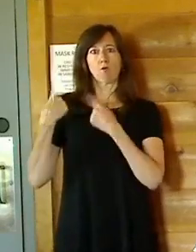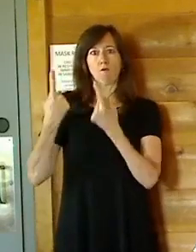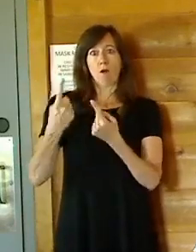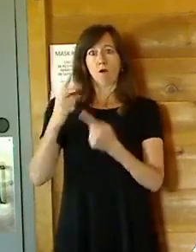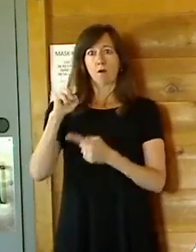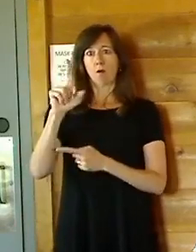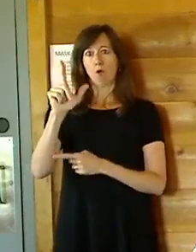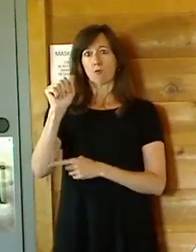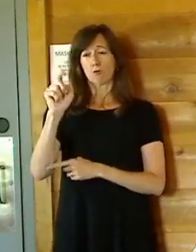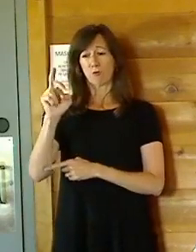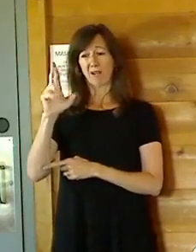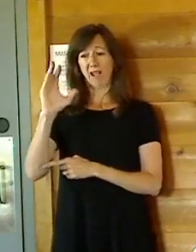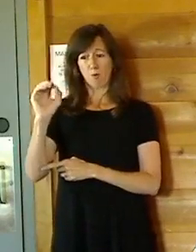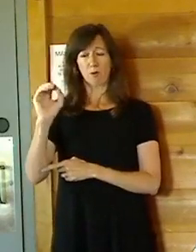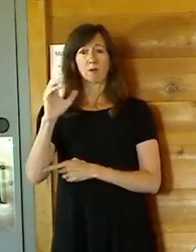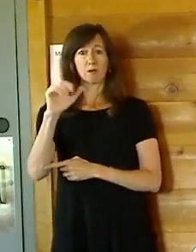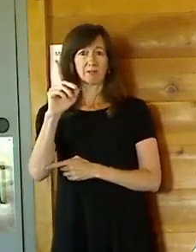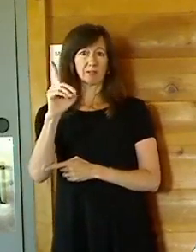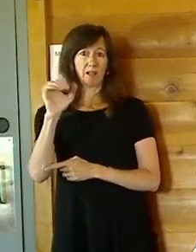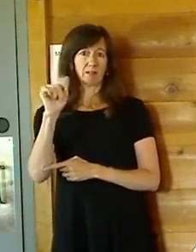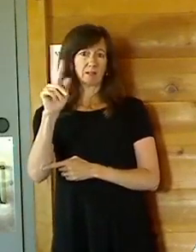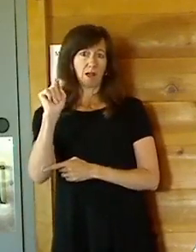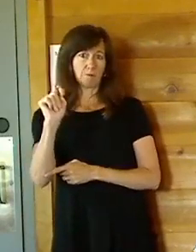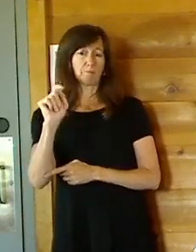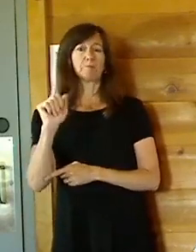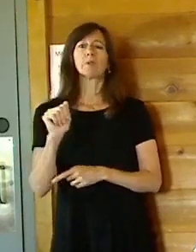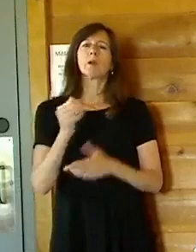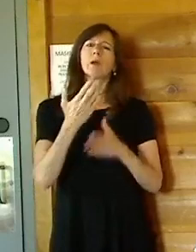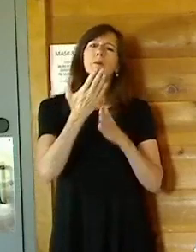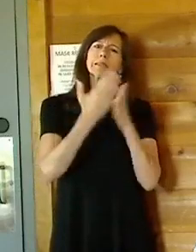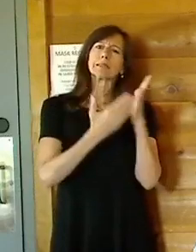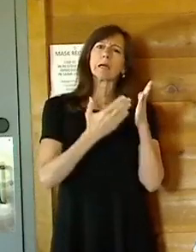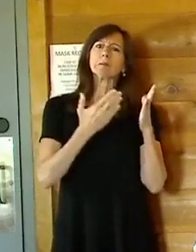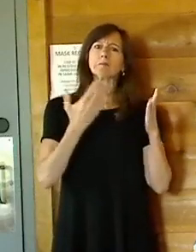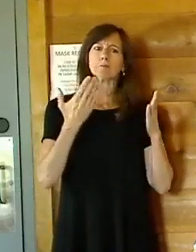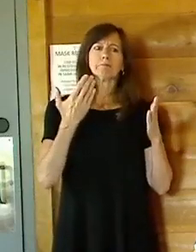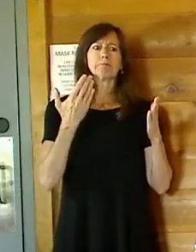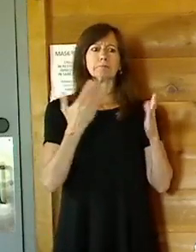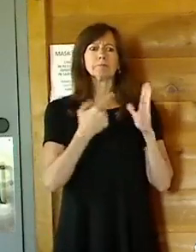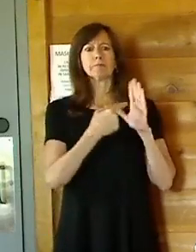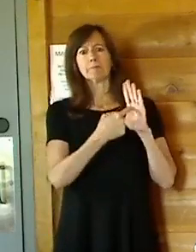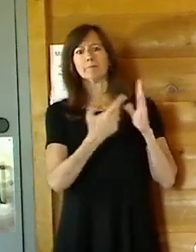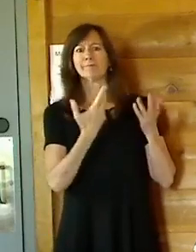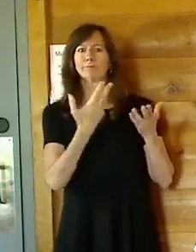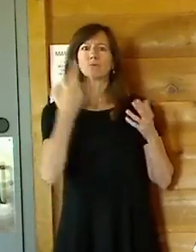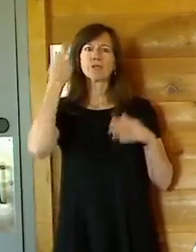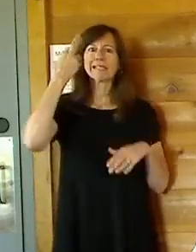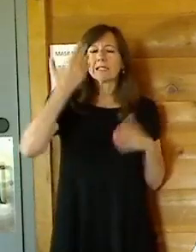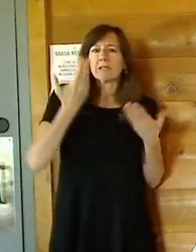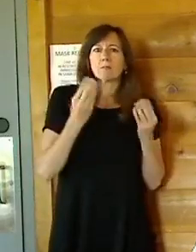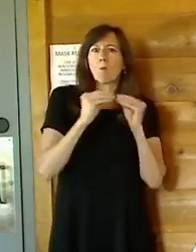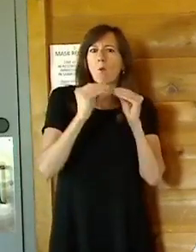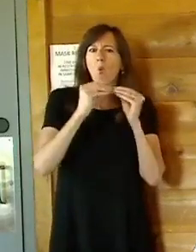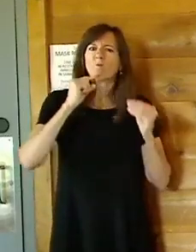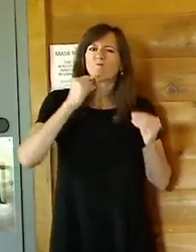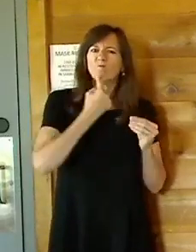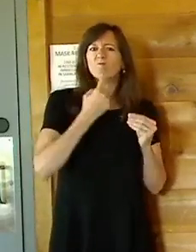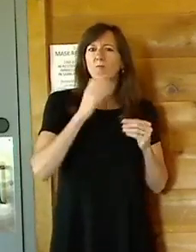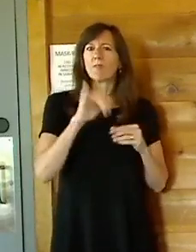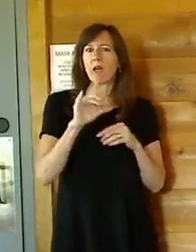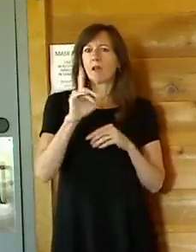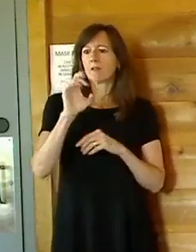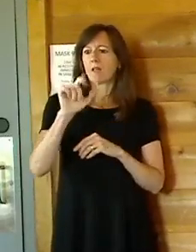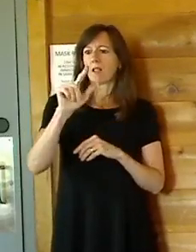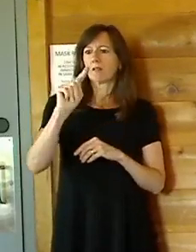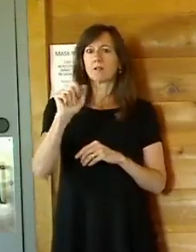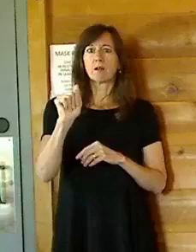It is, in certain instances, more severe. But we also do know, in particular, that double-dose vaccines